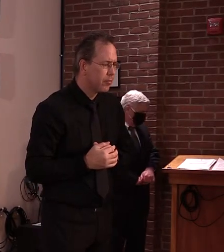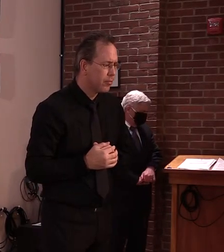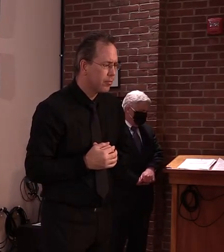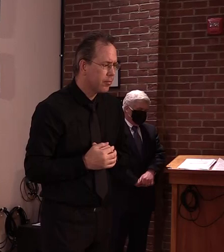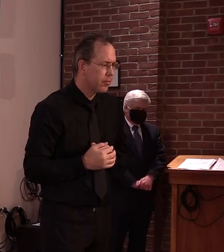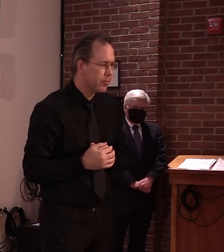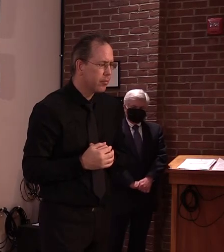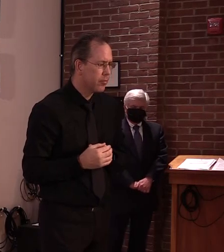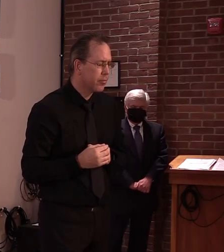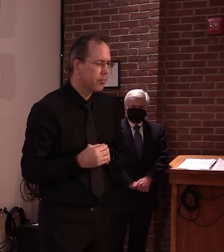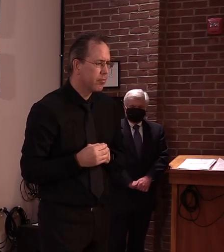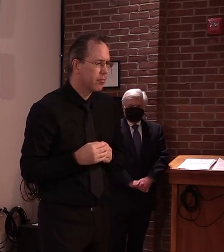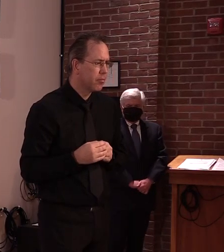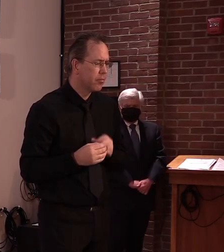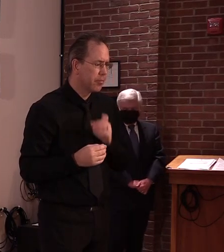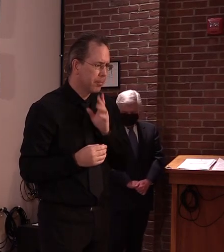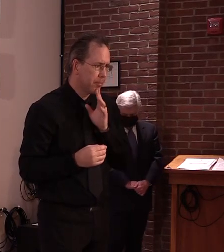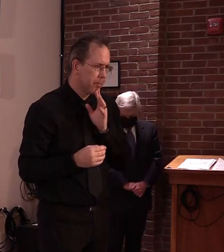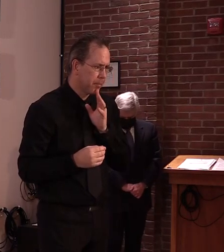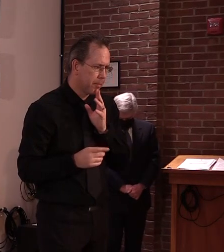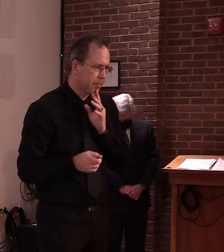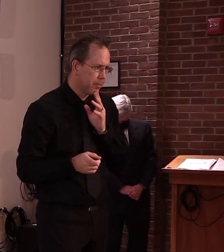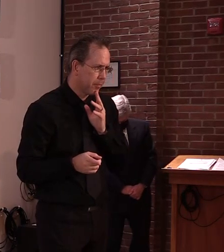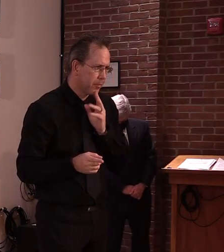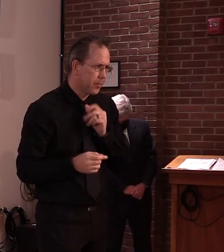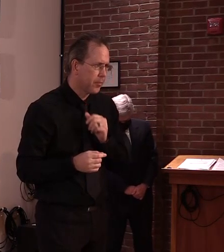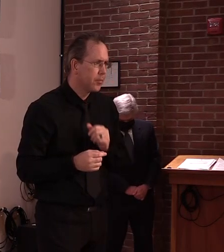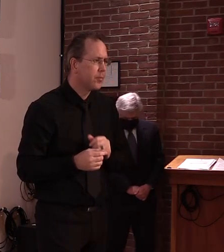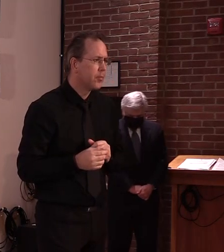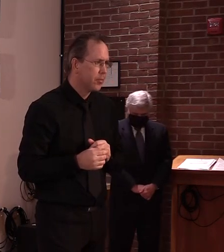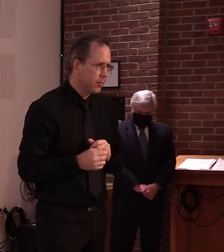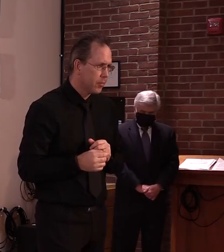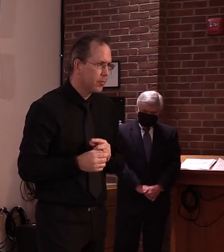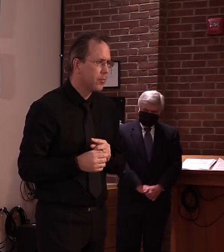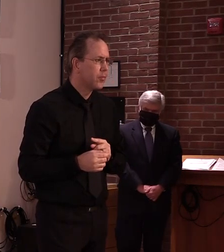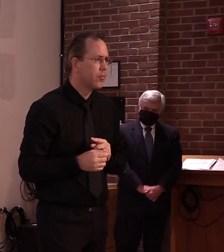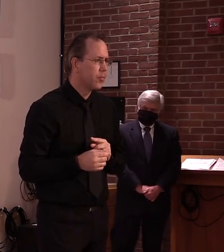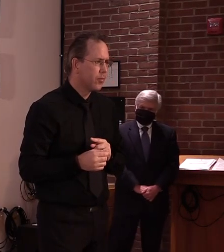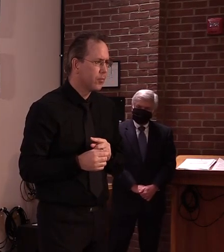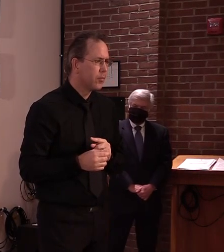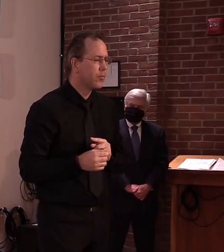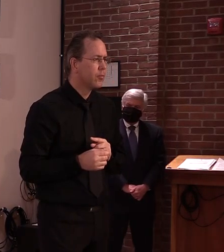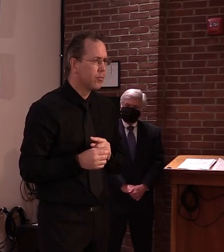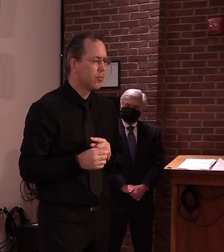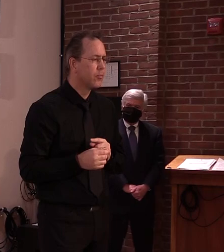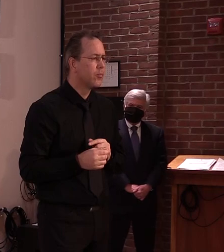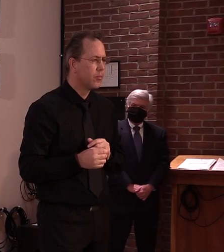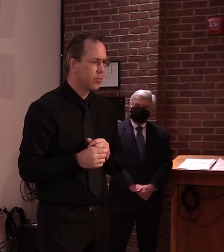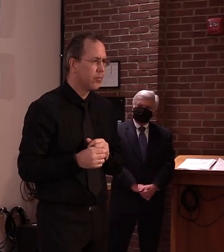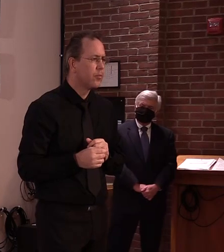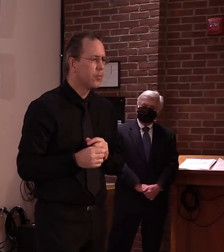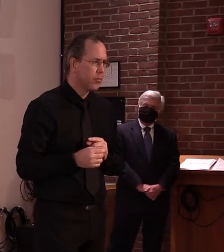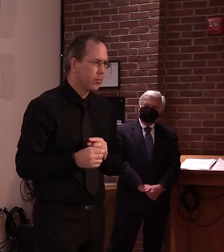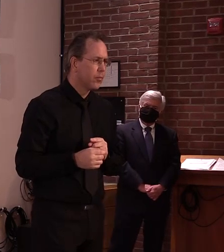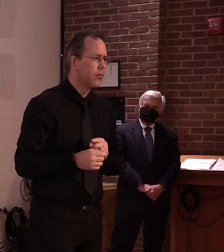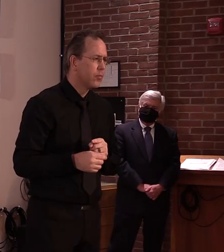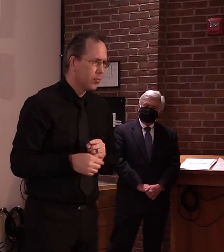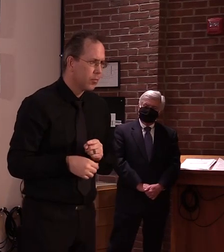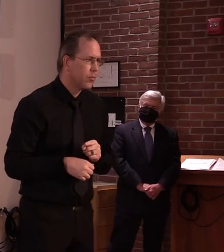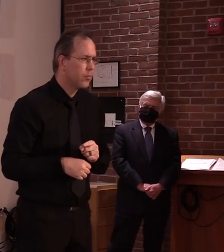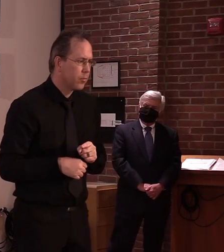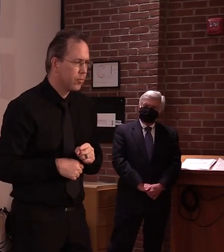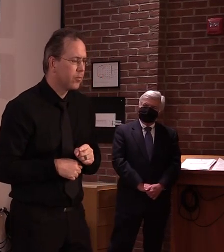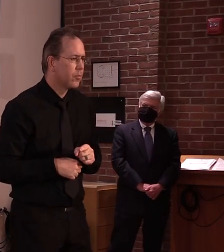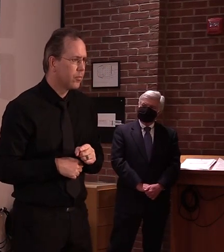My understanding is that right now, OSHA is providing guidance to employees but not holding them to a specific standard.